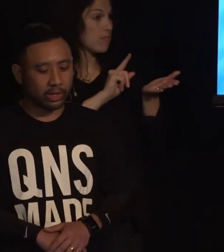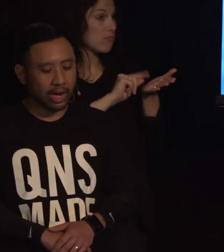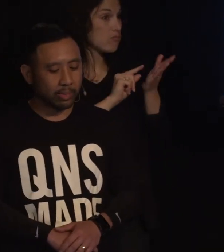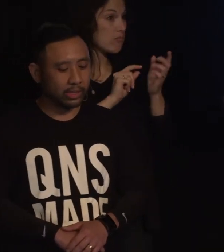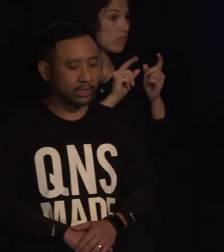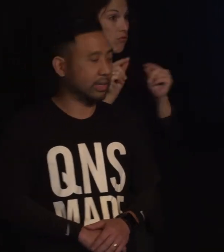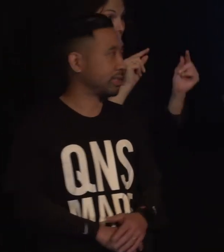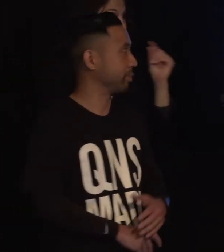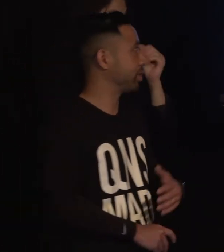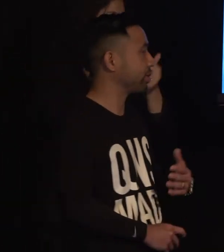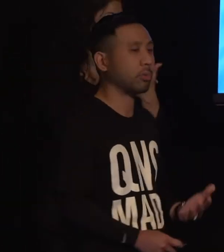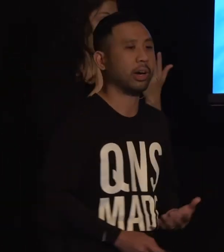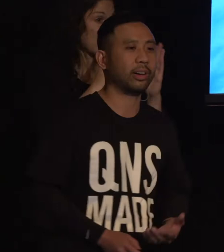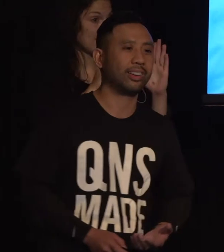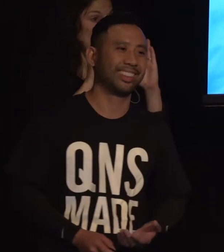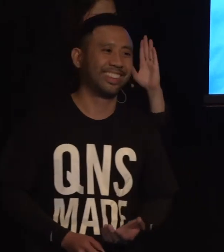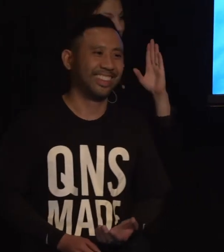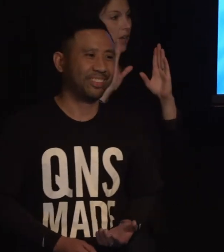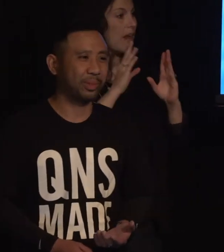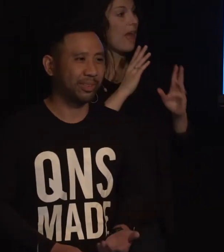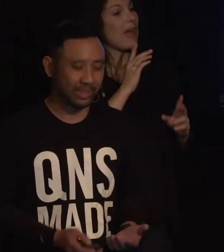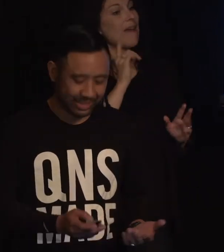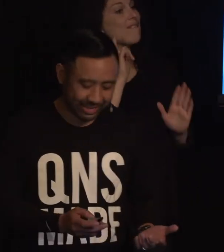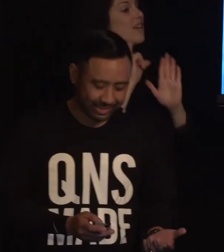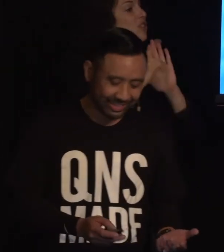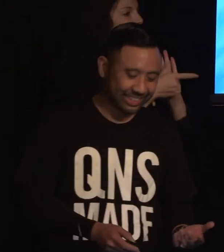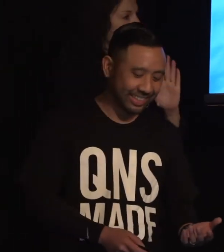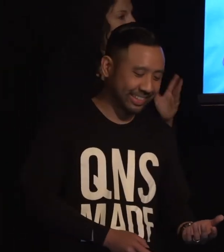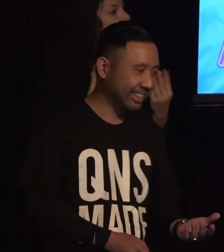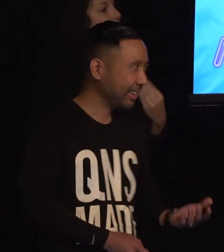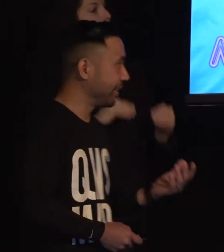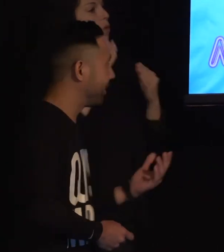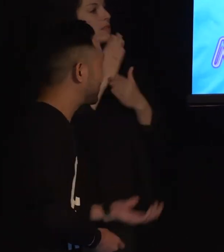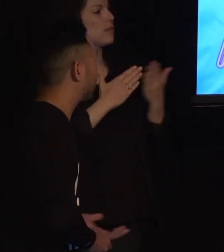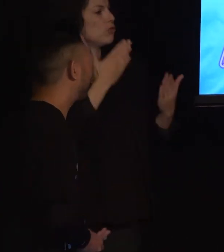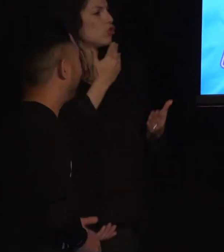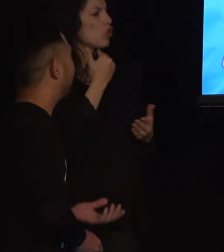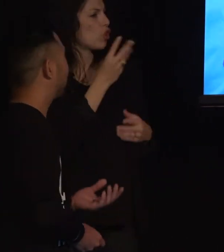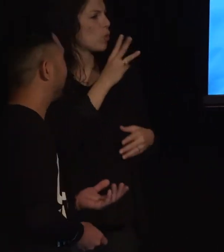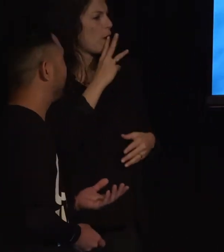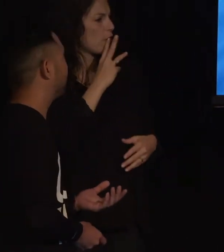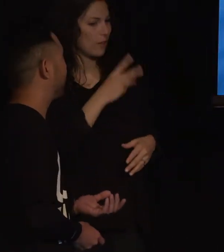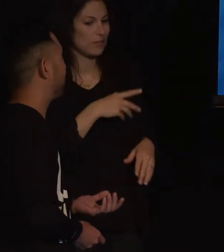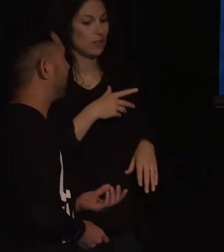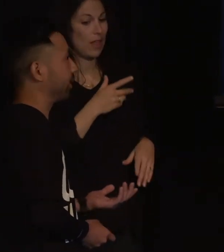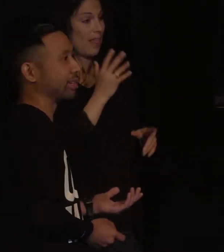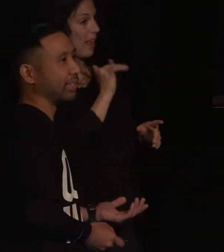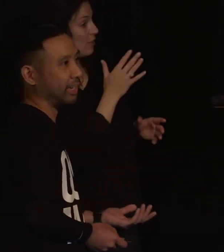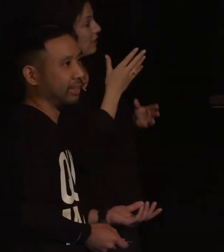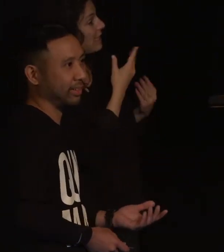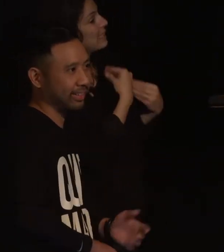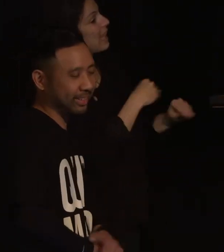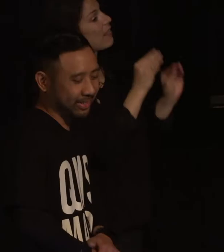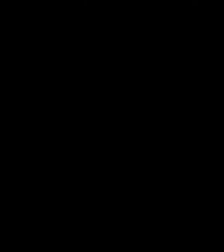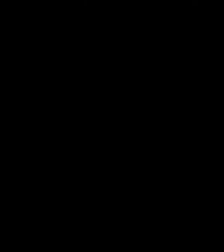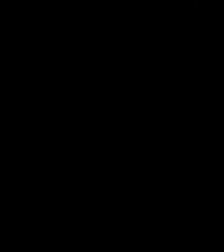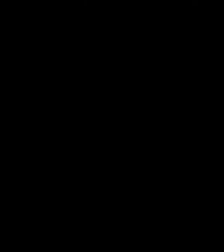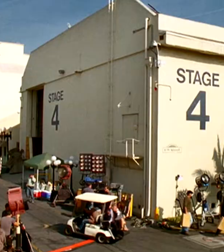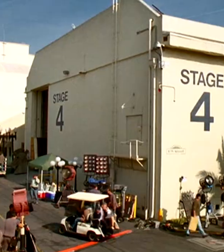eventually got me to sell some sugar water believe it or not. And this is what selling sugar water looks like.